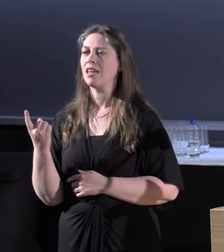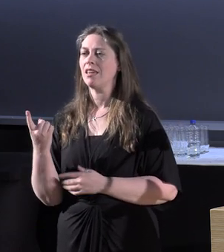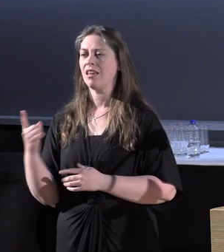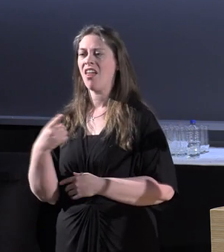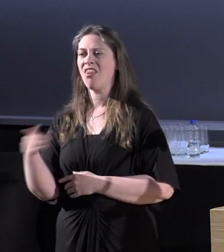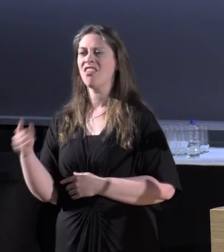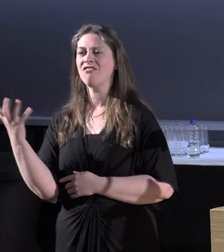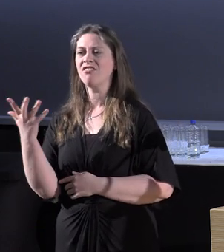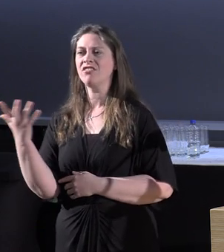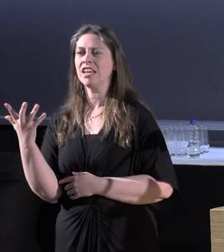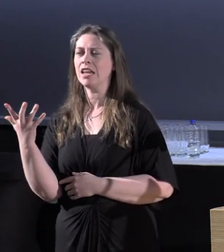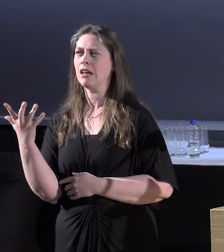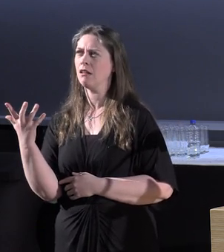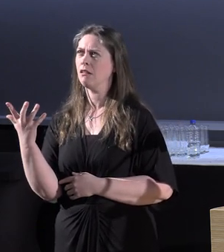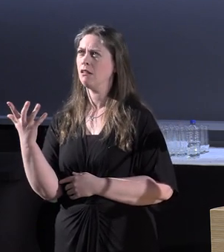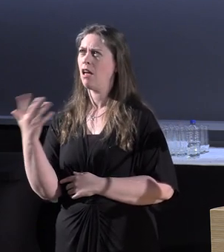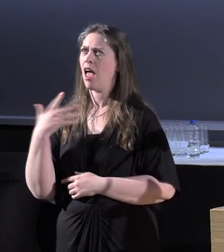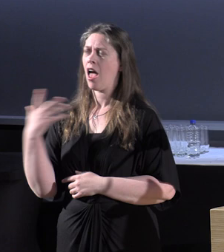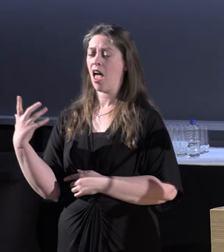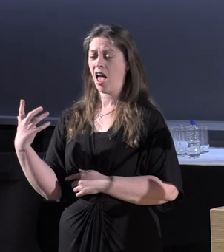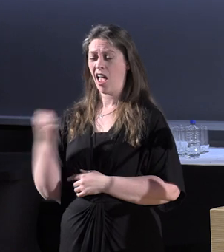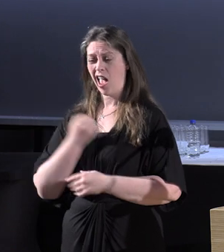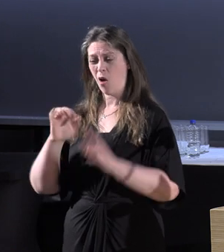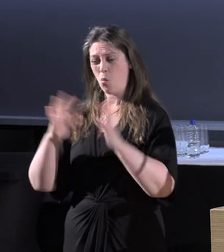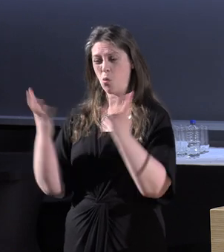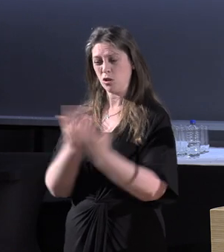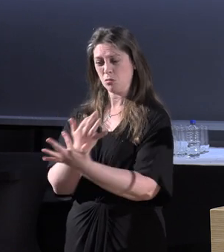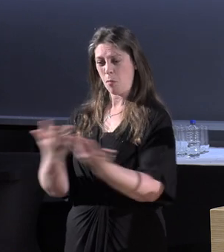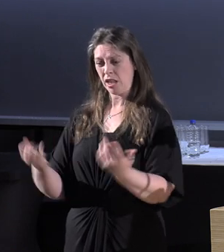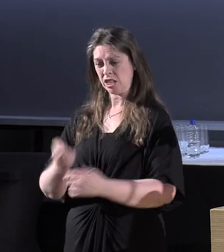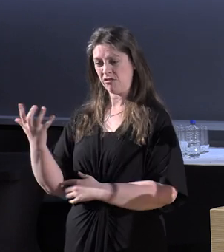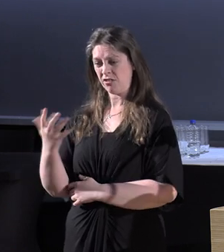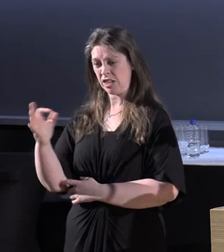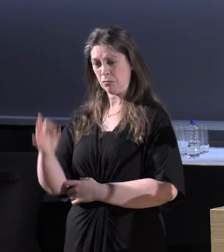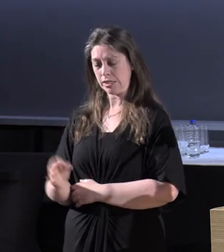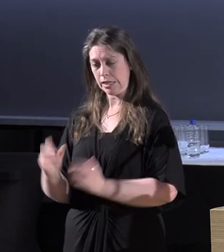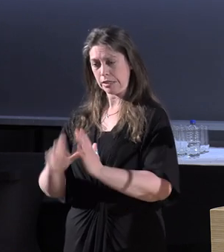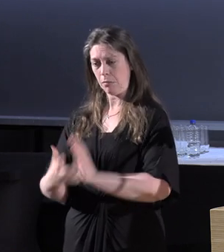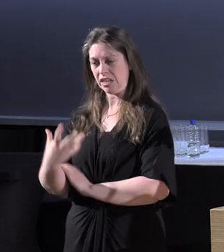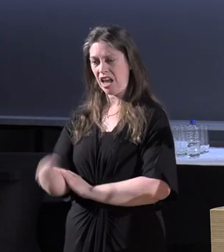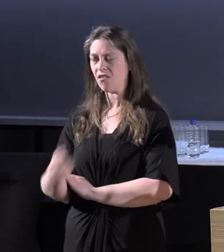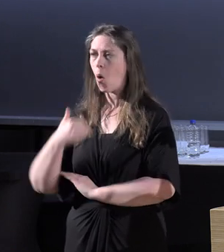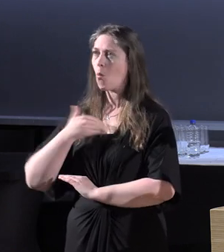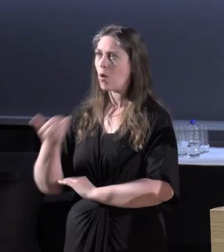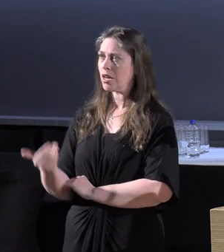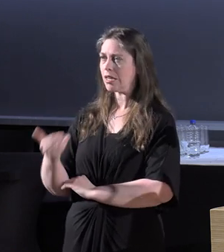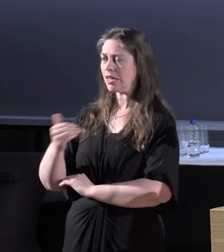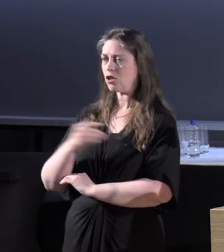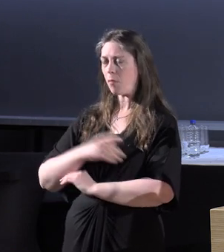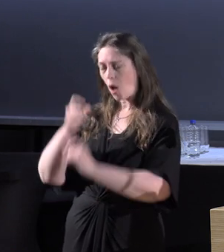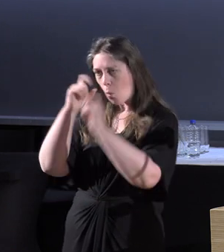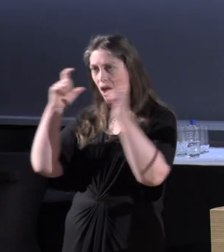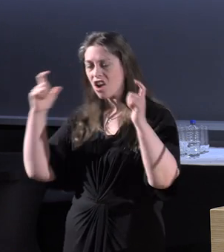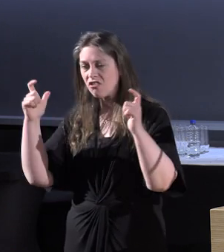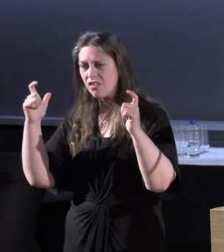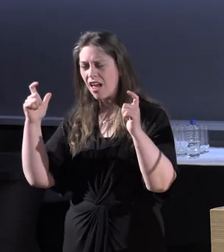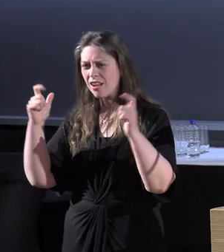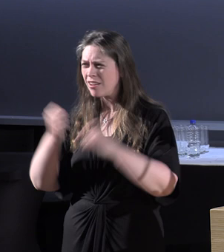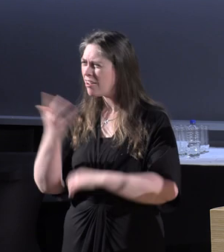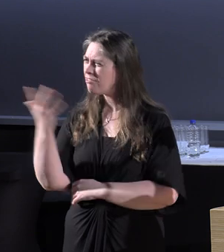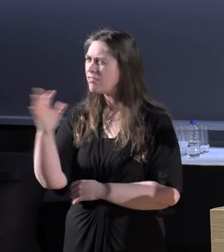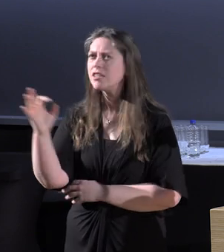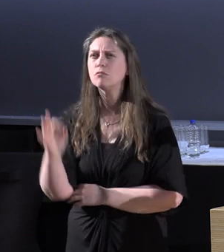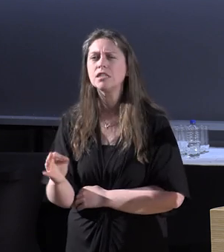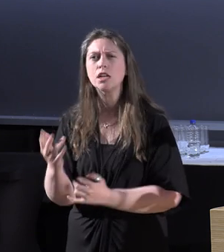have a disability. And we need to be mindful of that, and we need to work towards that. 15